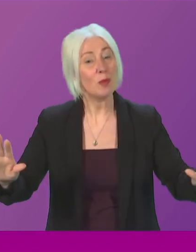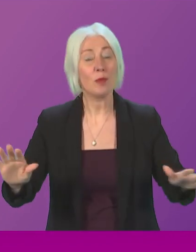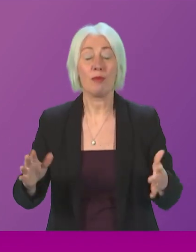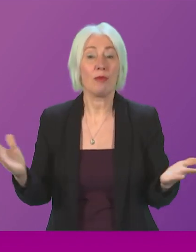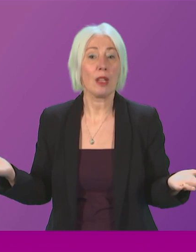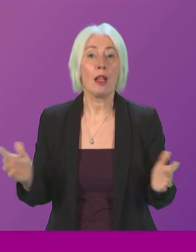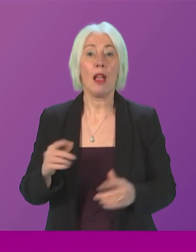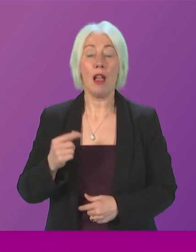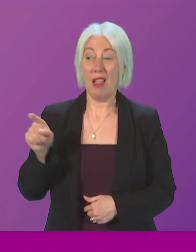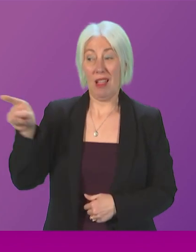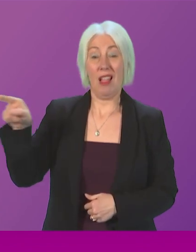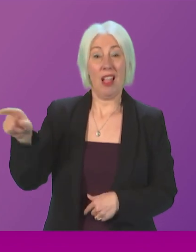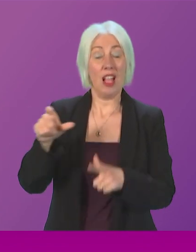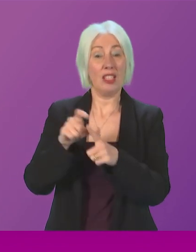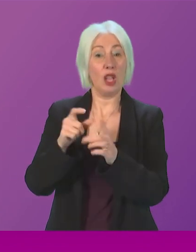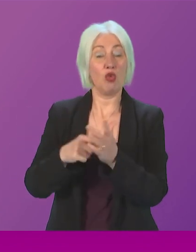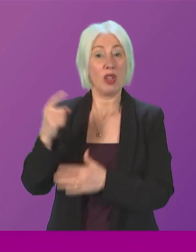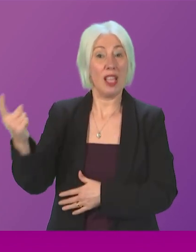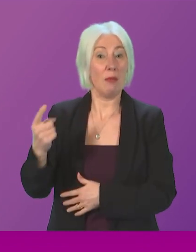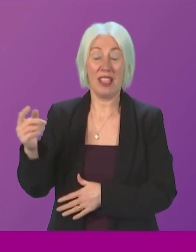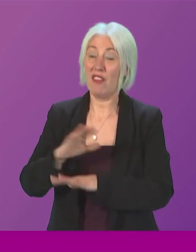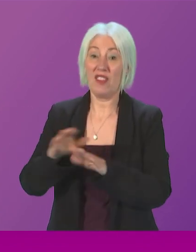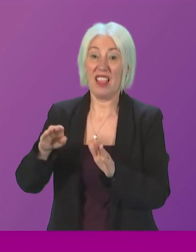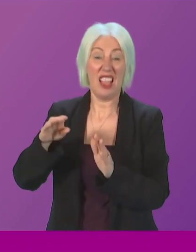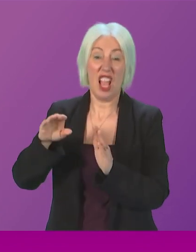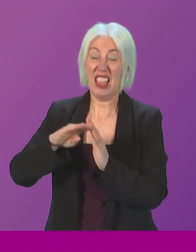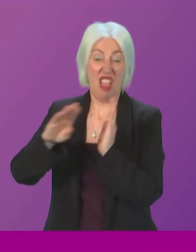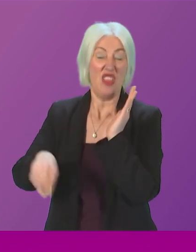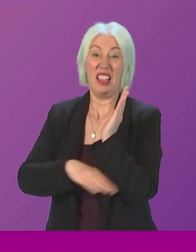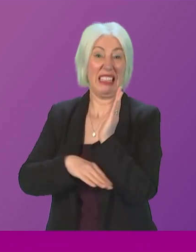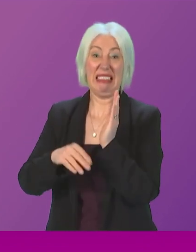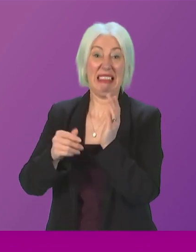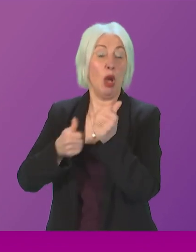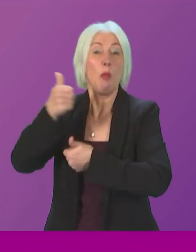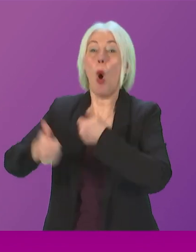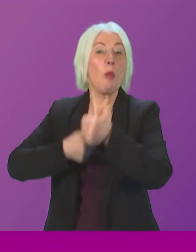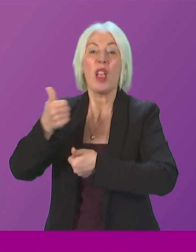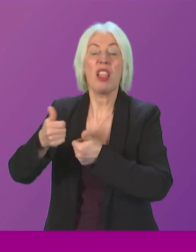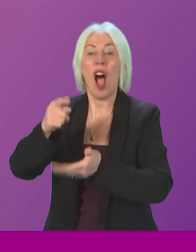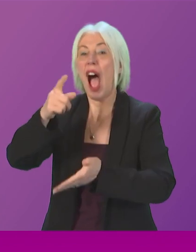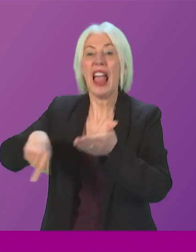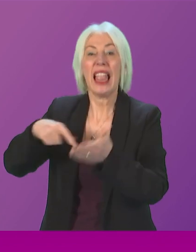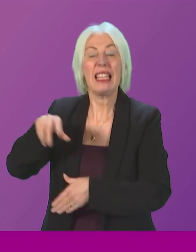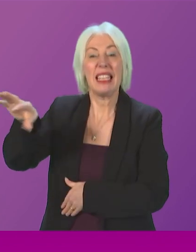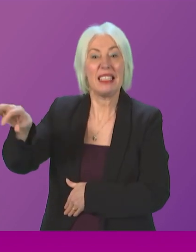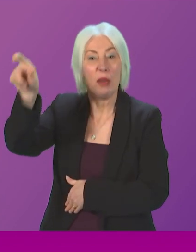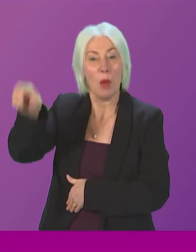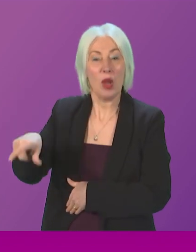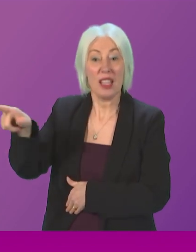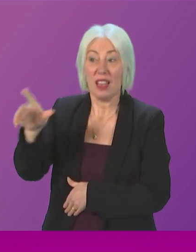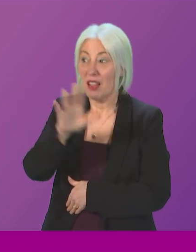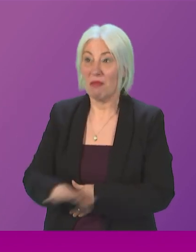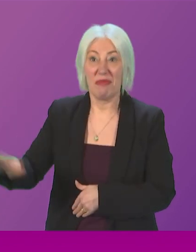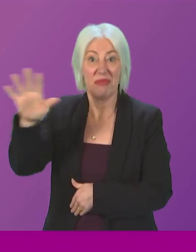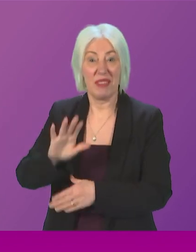from a man who is, of course, the least popular elected politician on these islands by any poll estimation in the